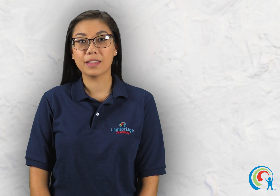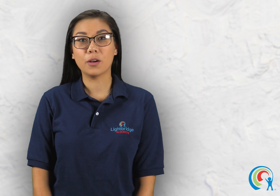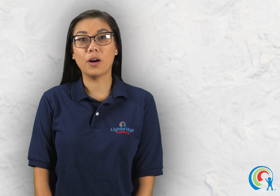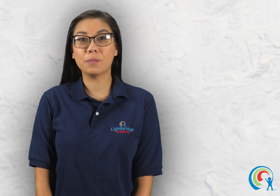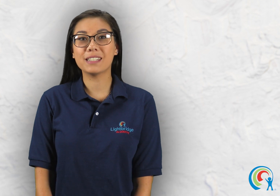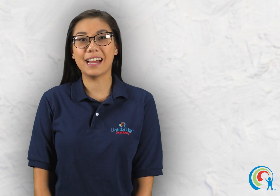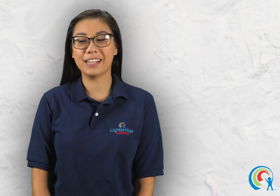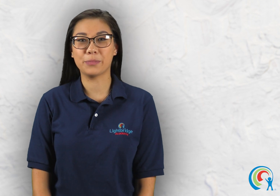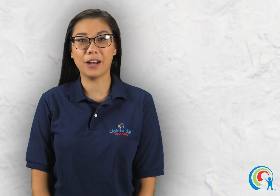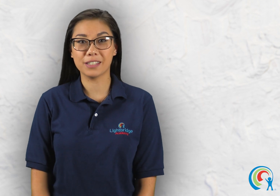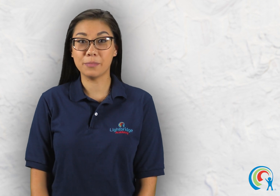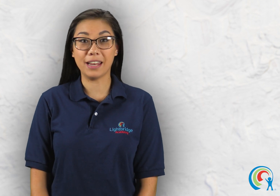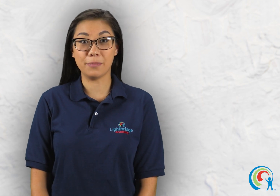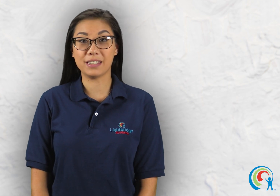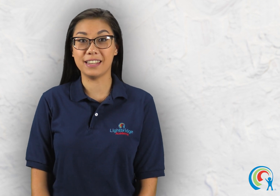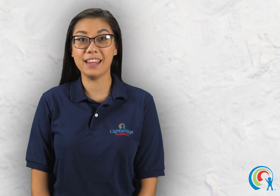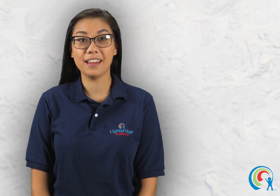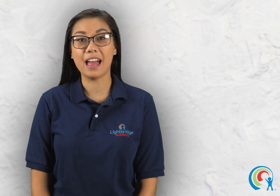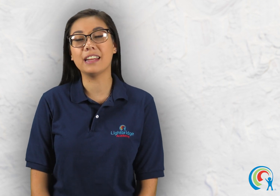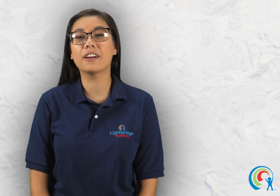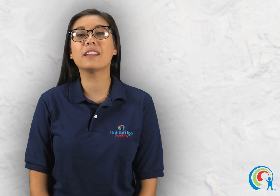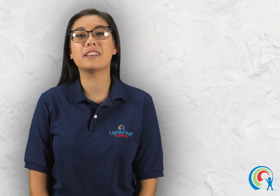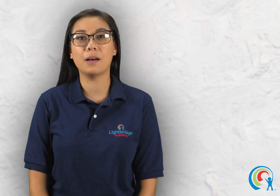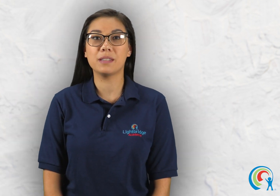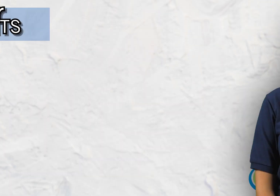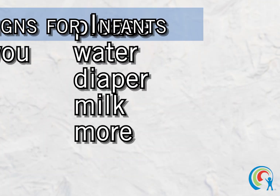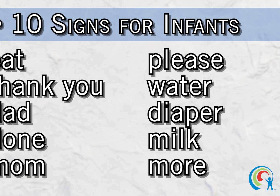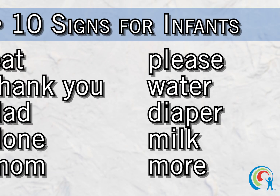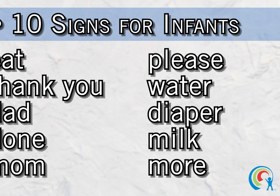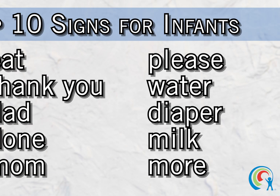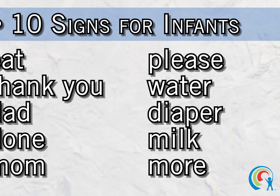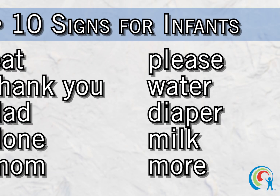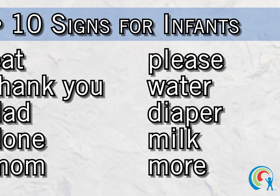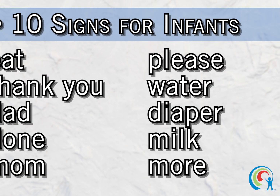welcome to signing sprouts my name is Sydney and here are the top 10 signs for your infant